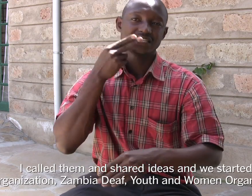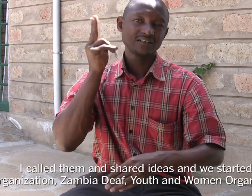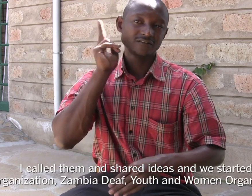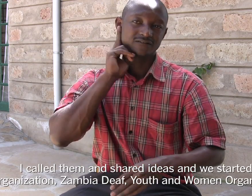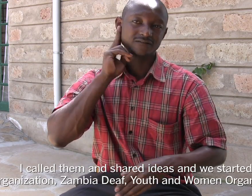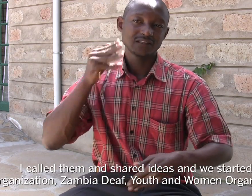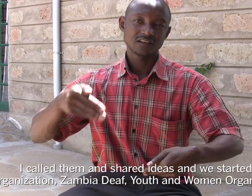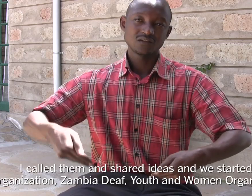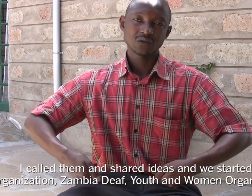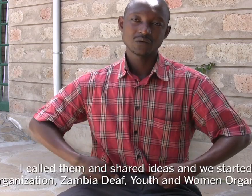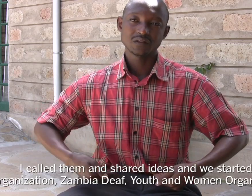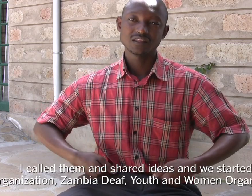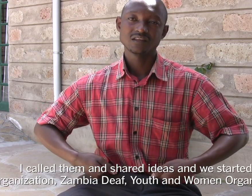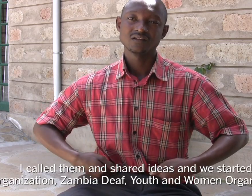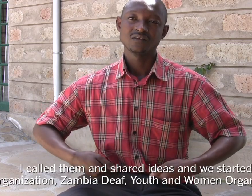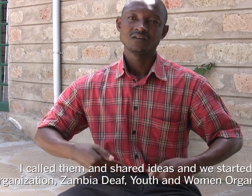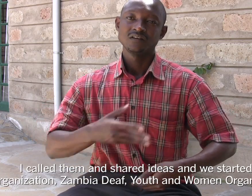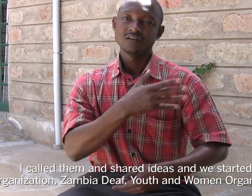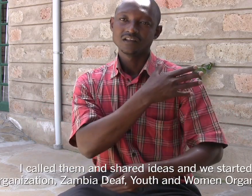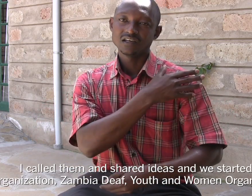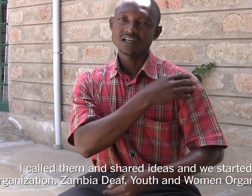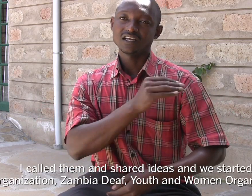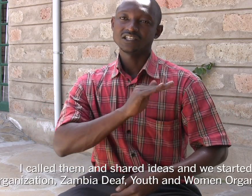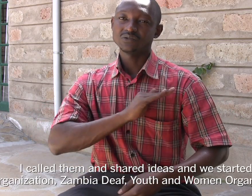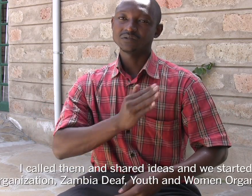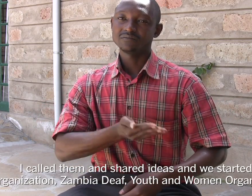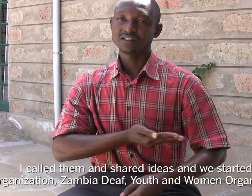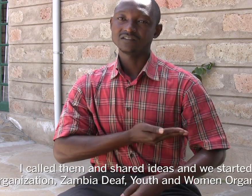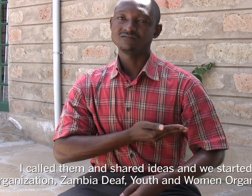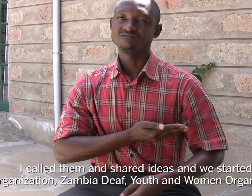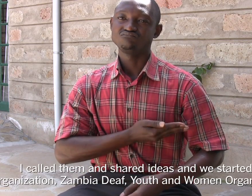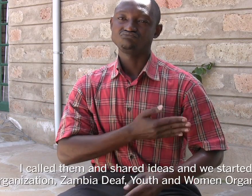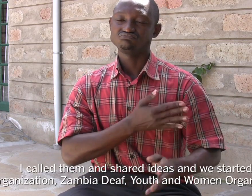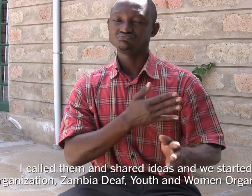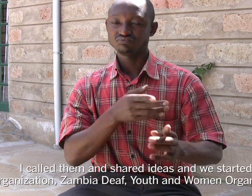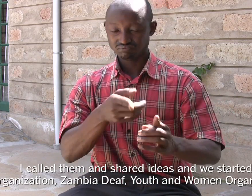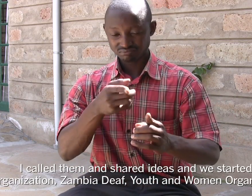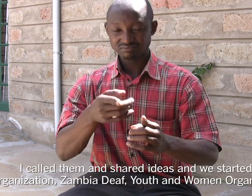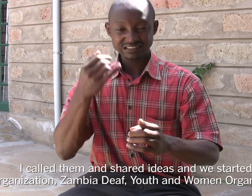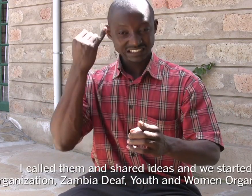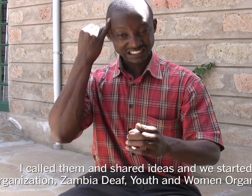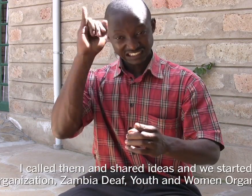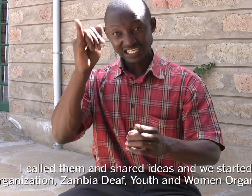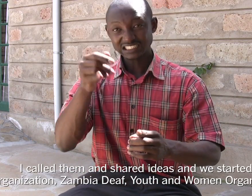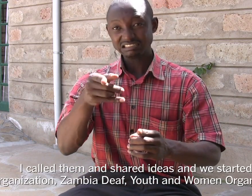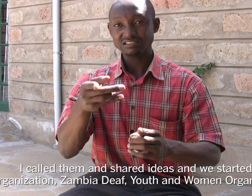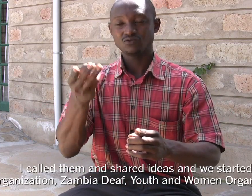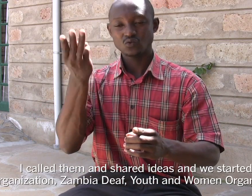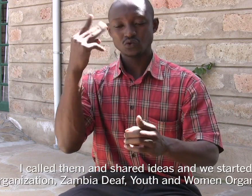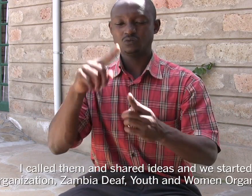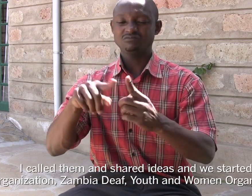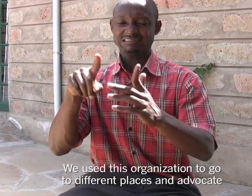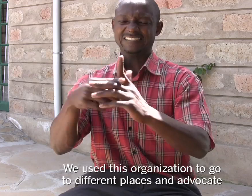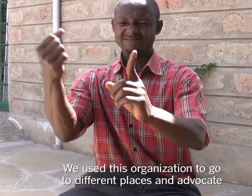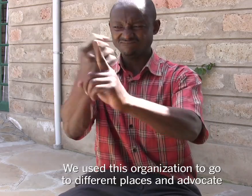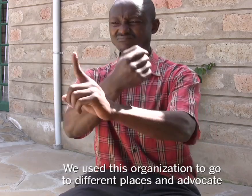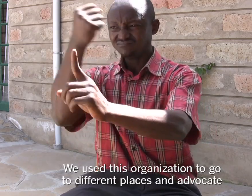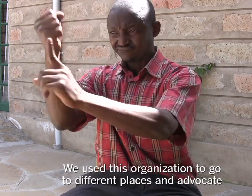Zambia Deaf Youth and Women Organizations. We